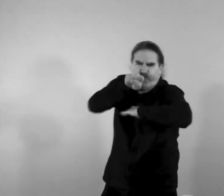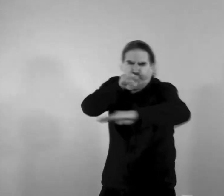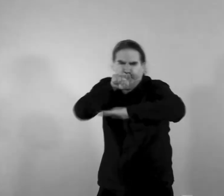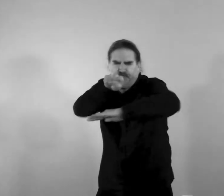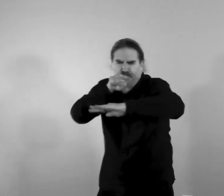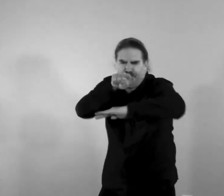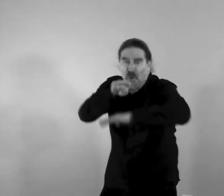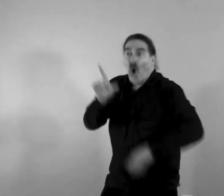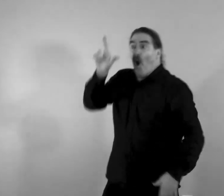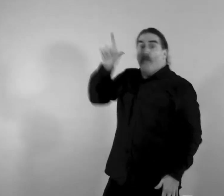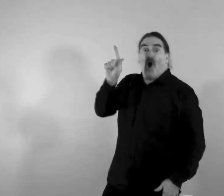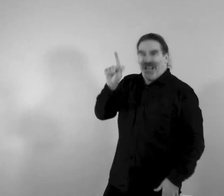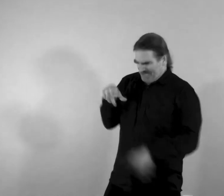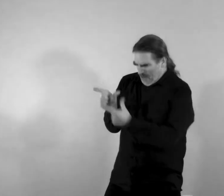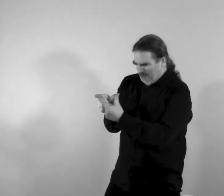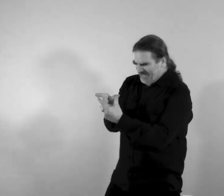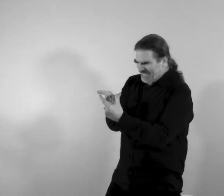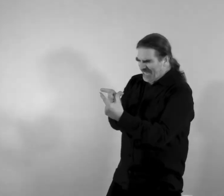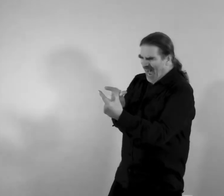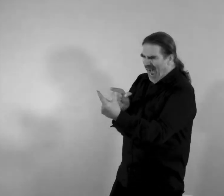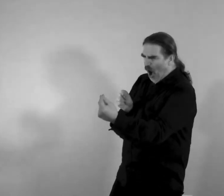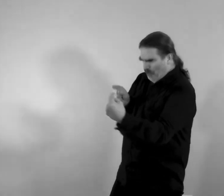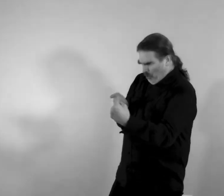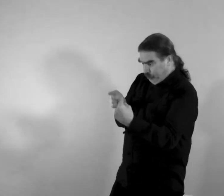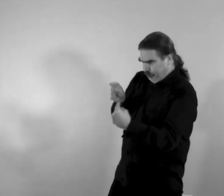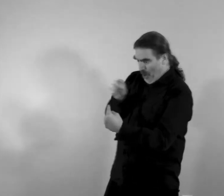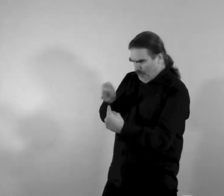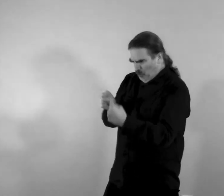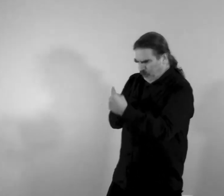A bullet. That's spinning.